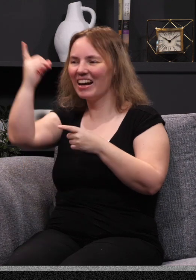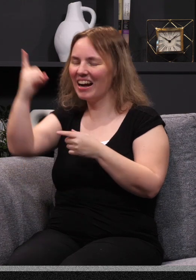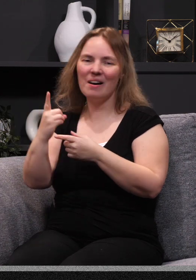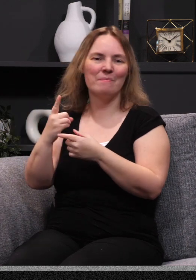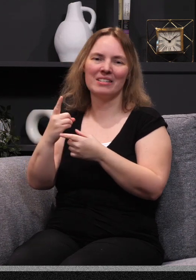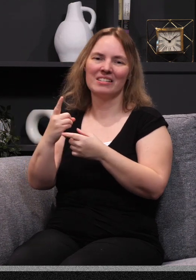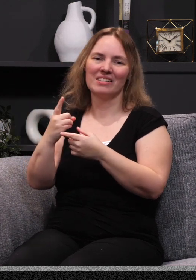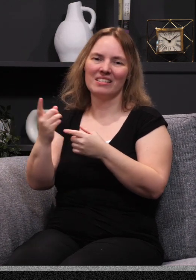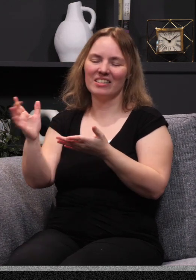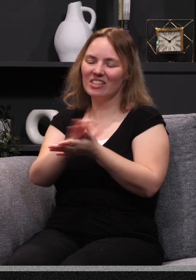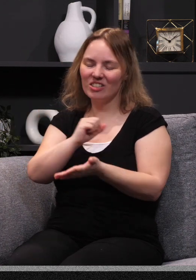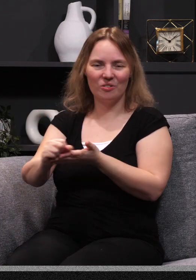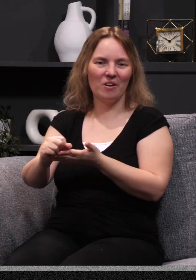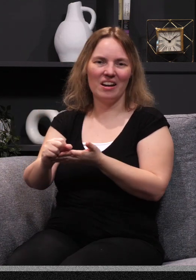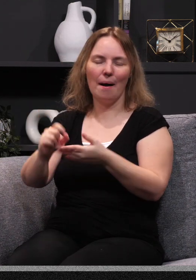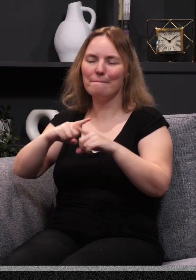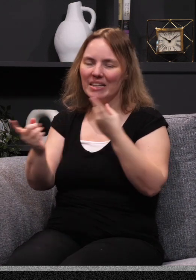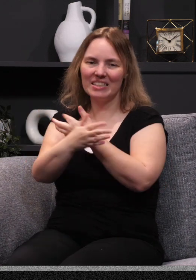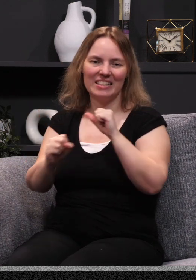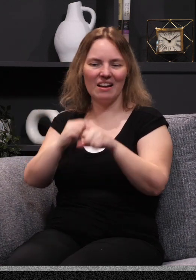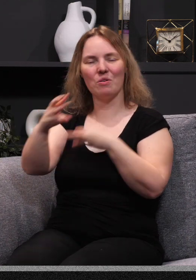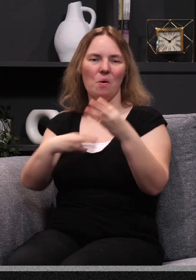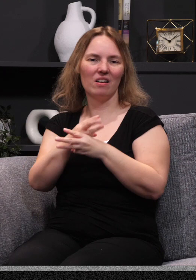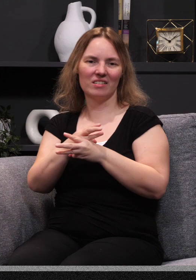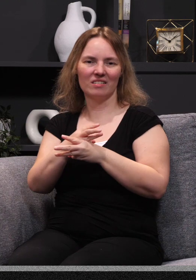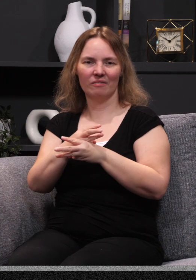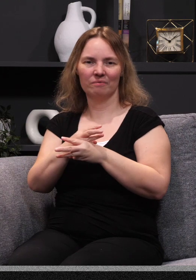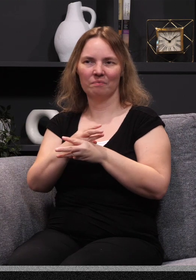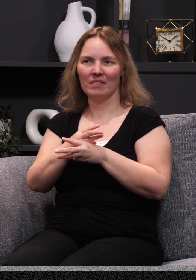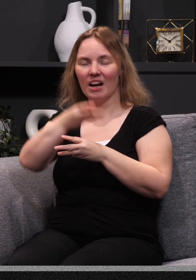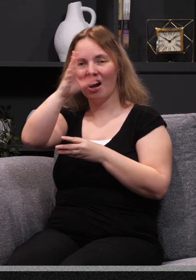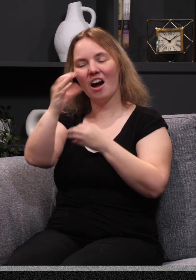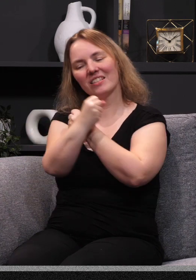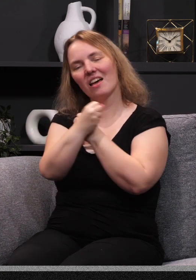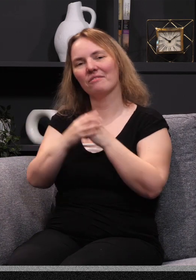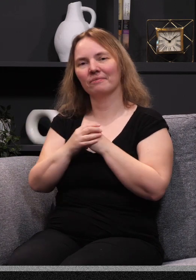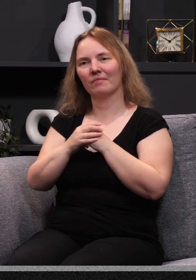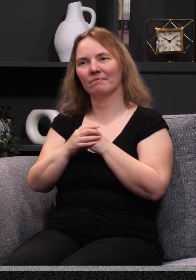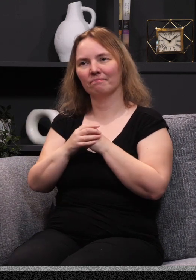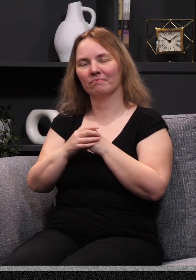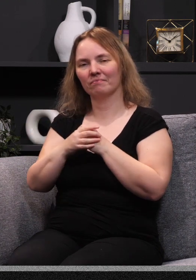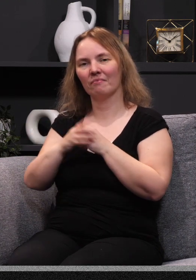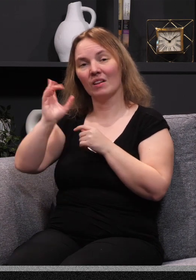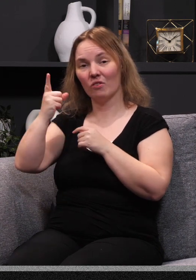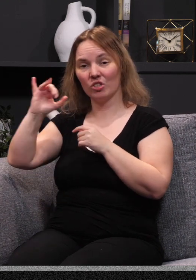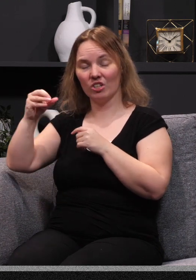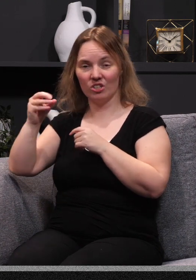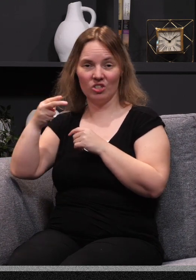did not come to destroy the world. I came so the world might be saved. And so, yes, God is love. 1 John